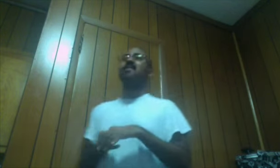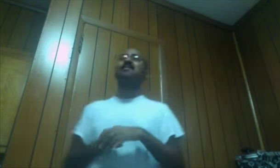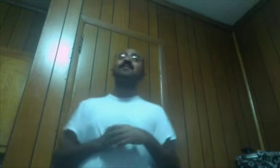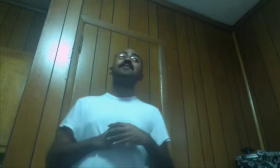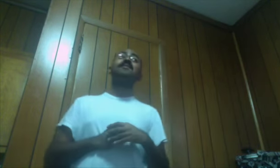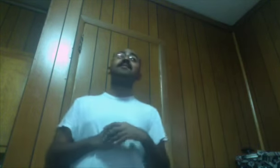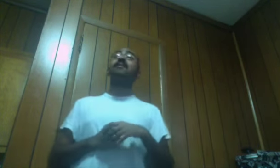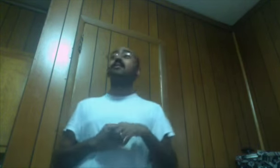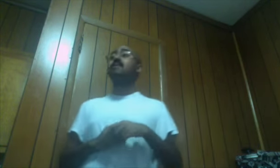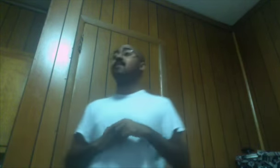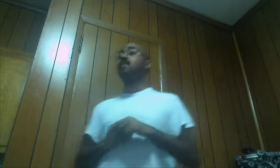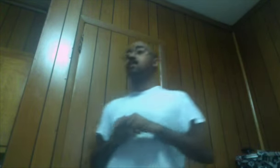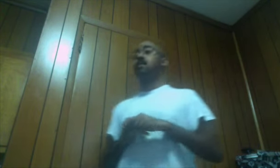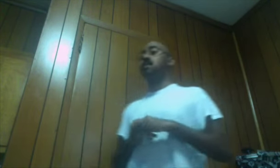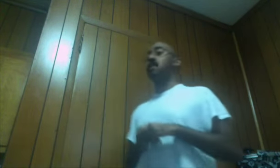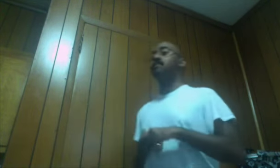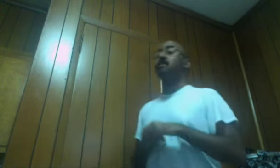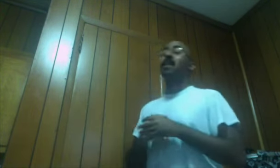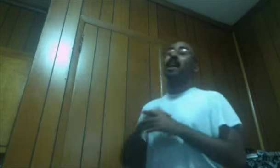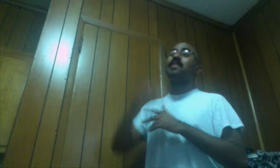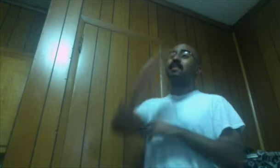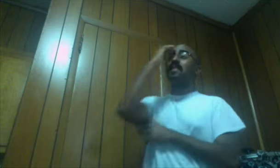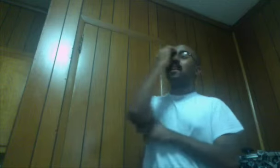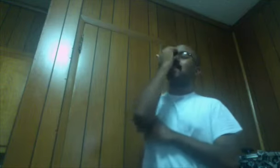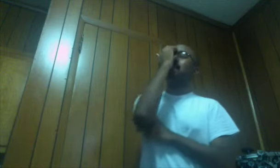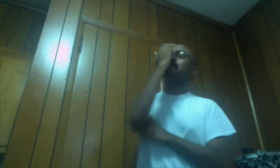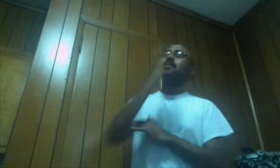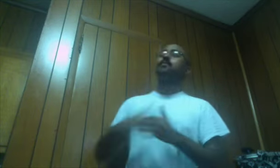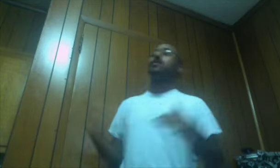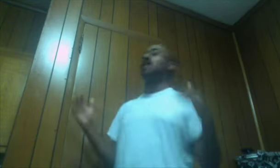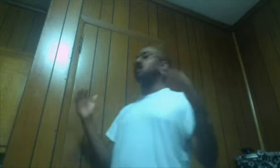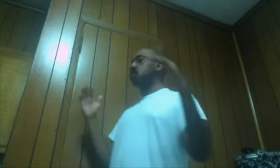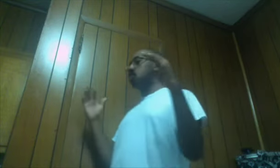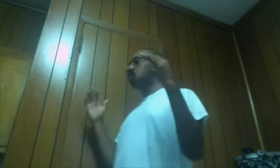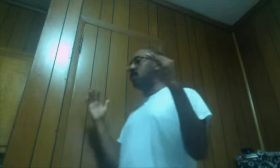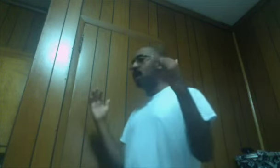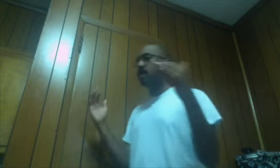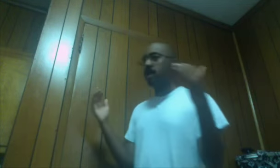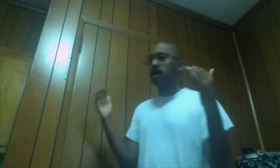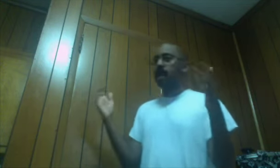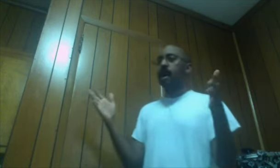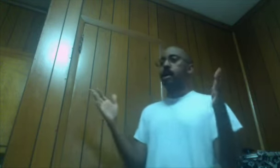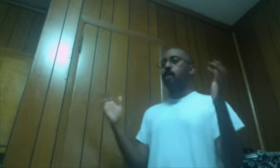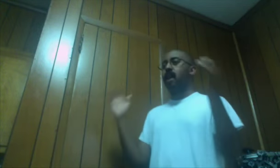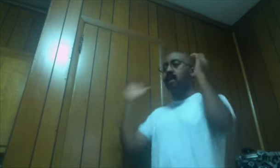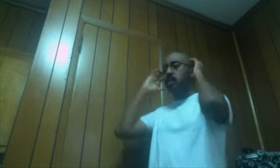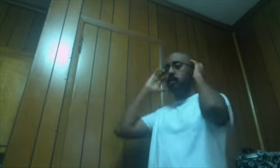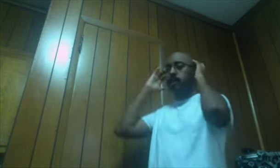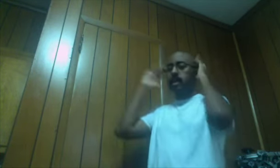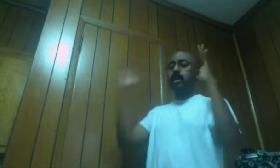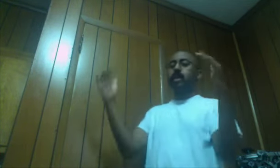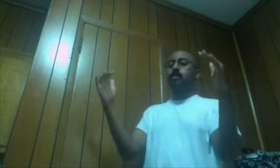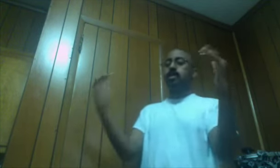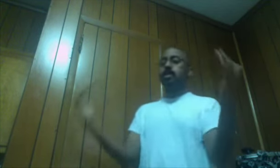Seen A Dead Man Wonderland Chapter I Think The Last Time I Saw Was In 2009 When High School Of The Dead Was Still